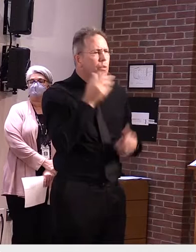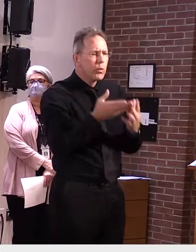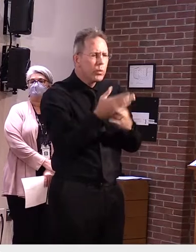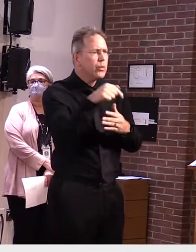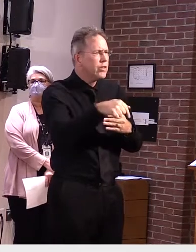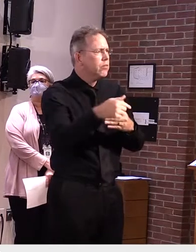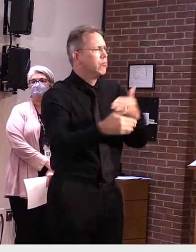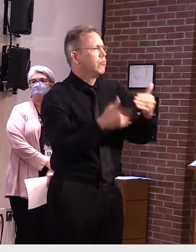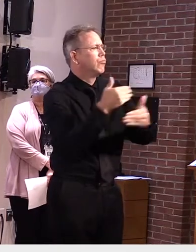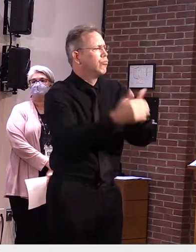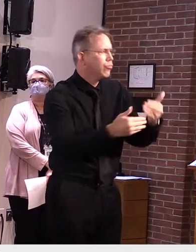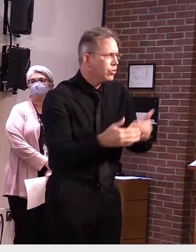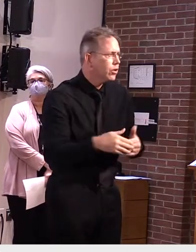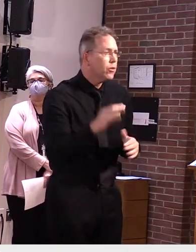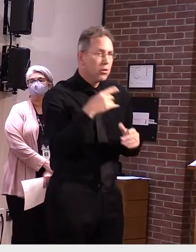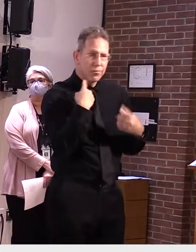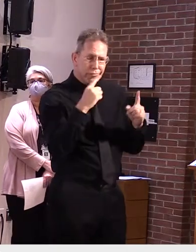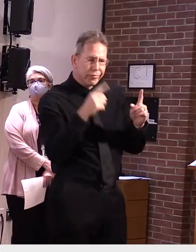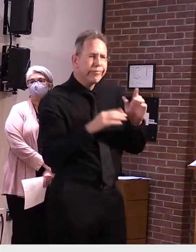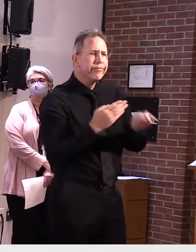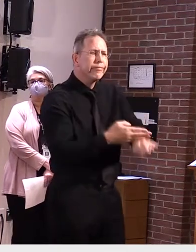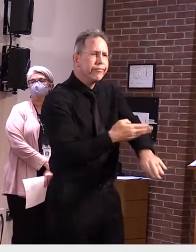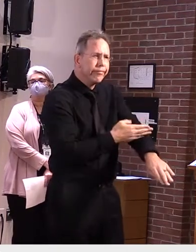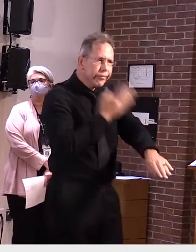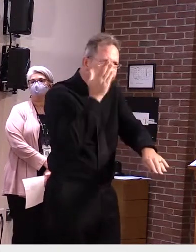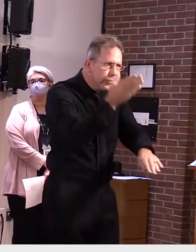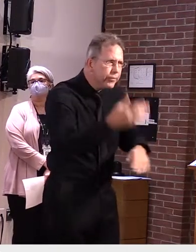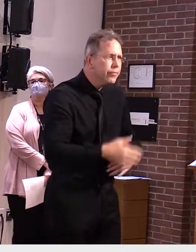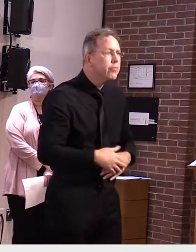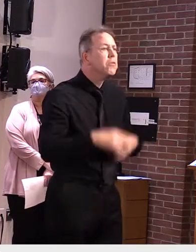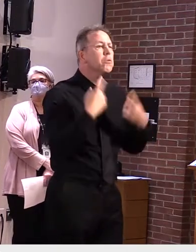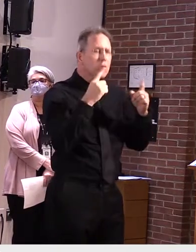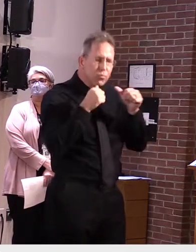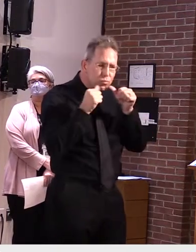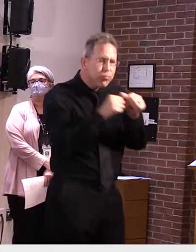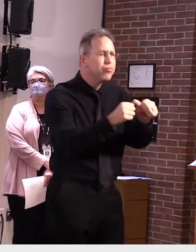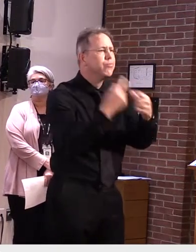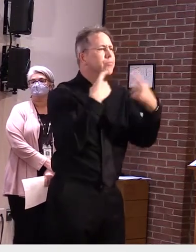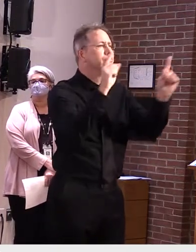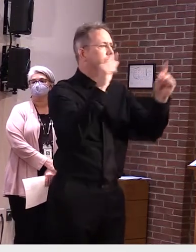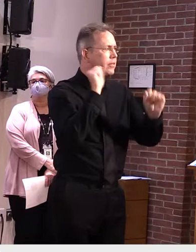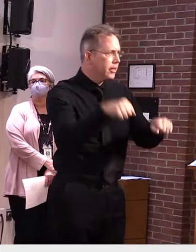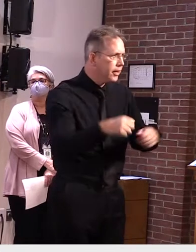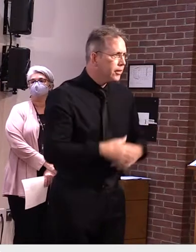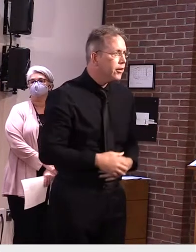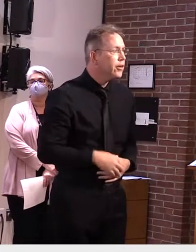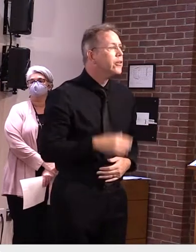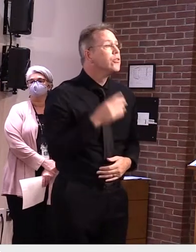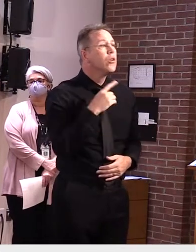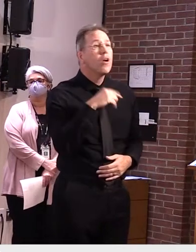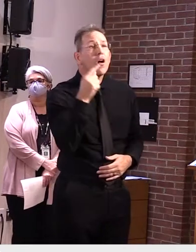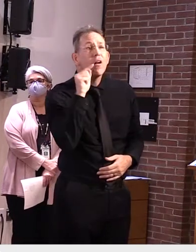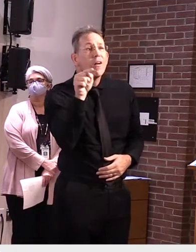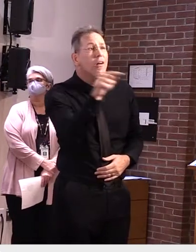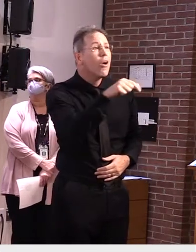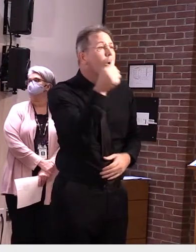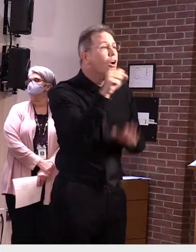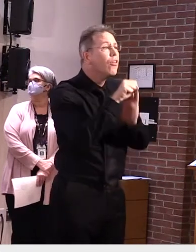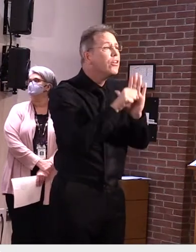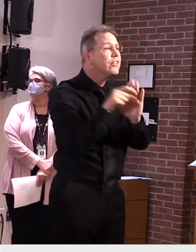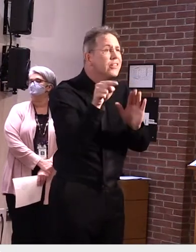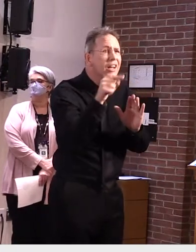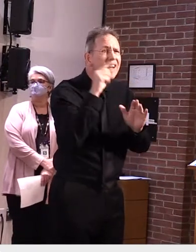on better economic footing than states who have lost countless lives, seeing their health care systems pushed to the brink,